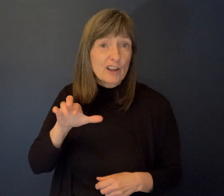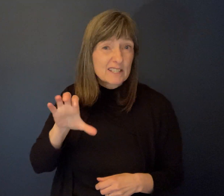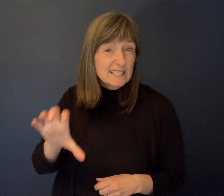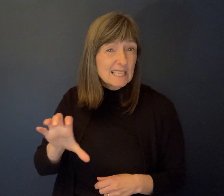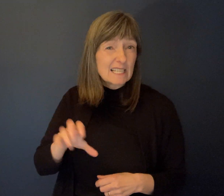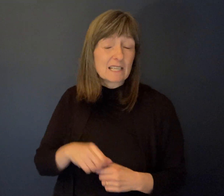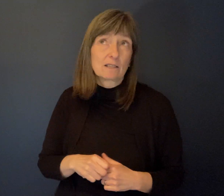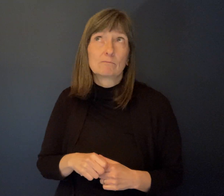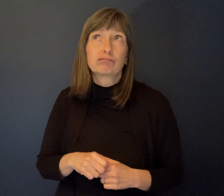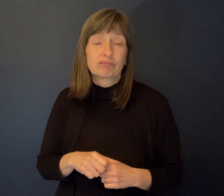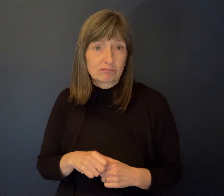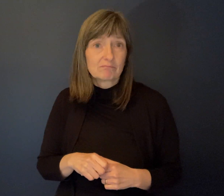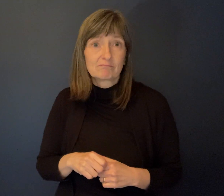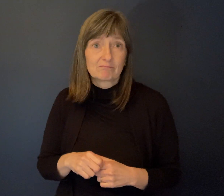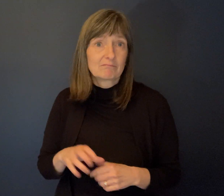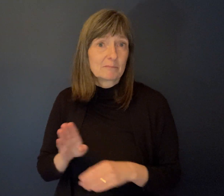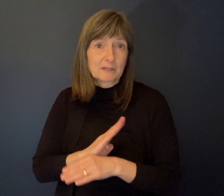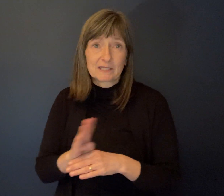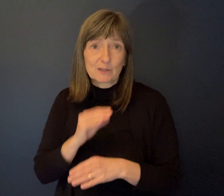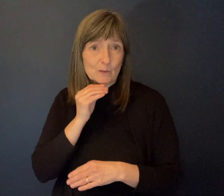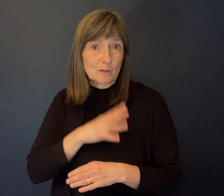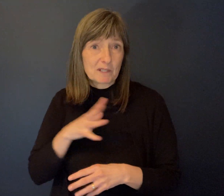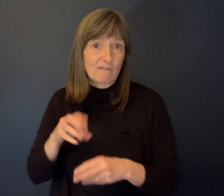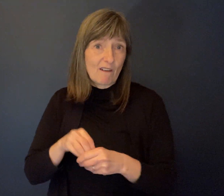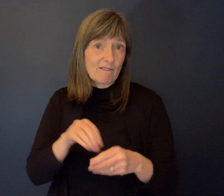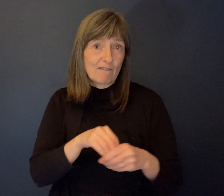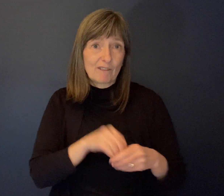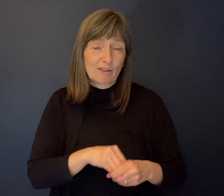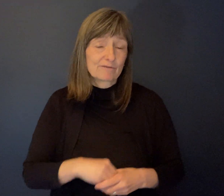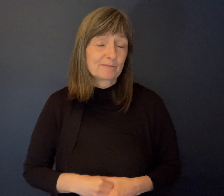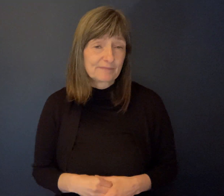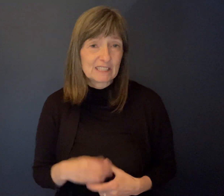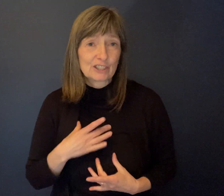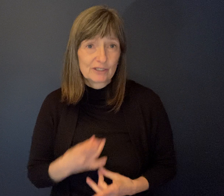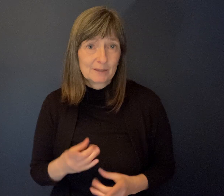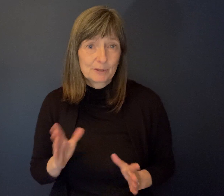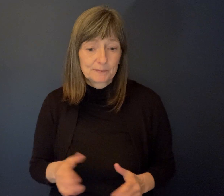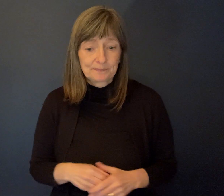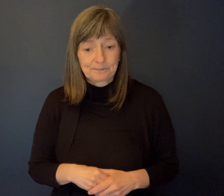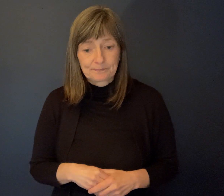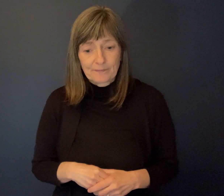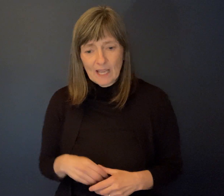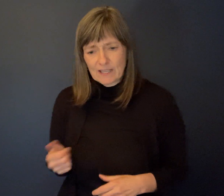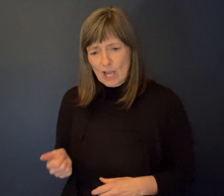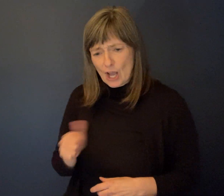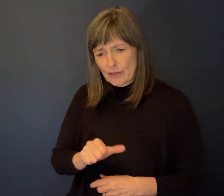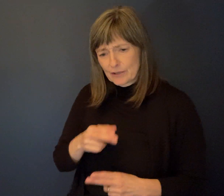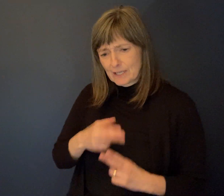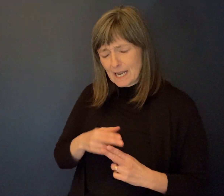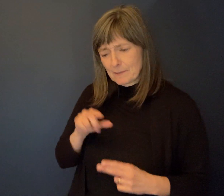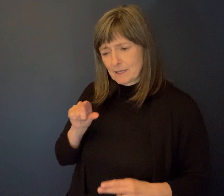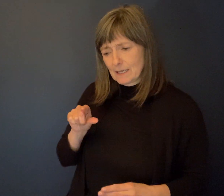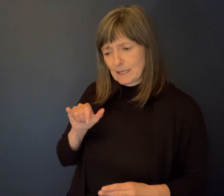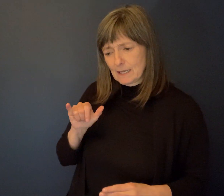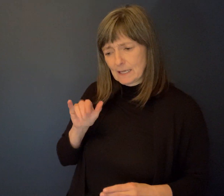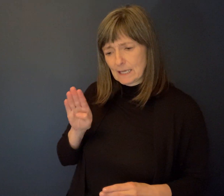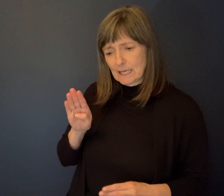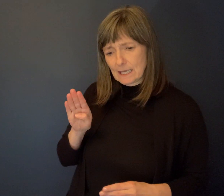was a pretty busy woman and a quite intriguing one. And another name, think Gilbert Pike. Gilbert Pike,